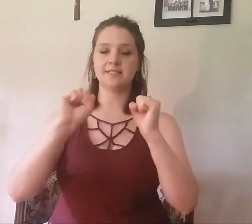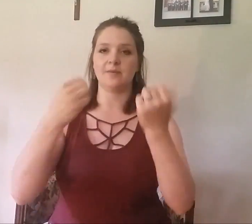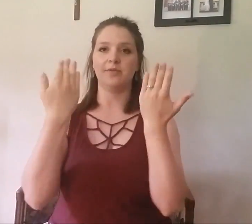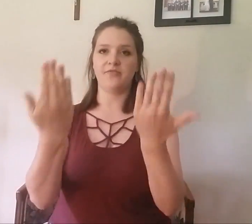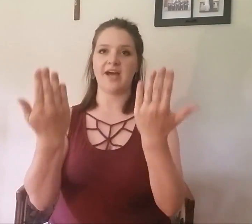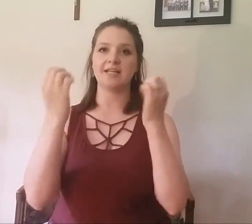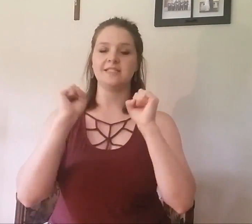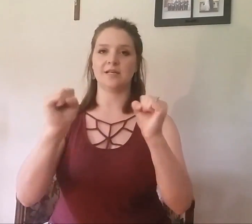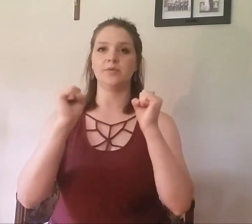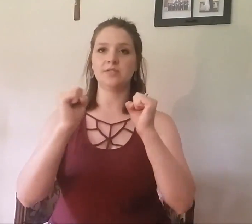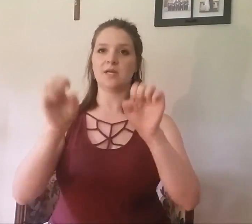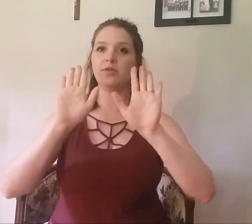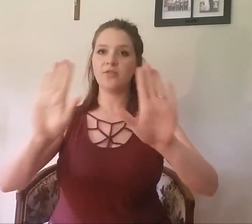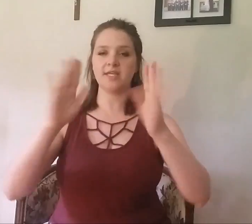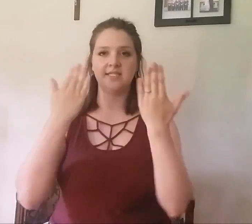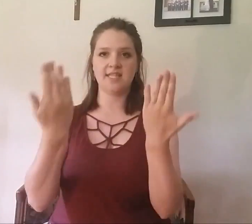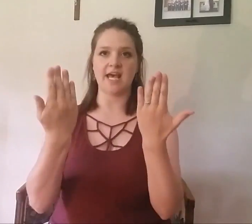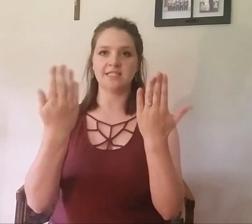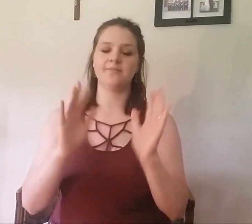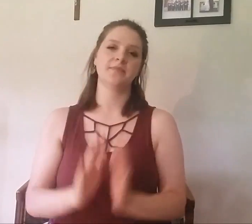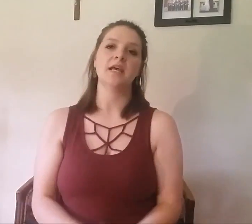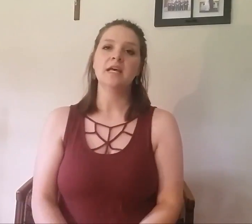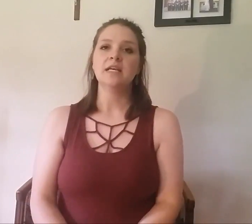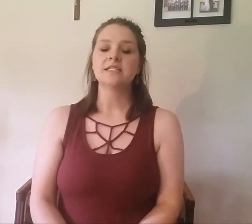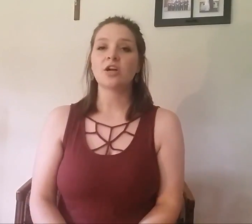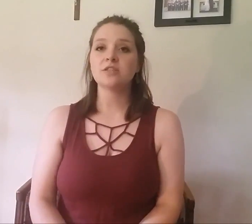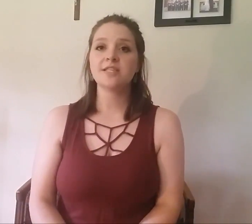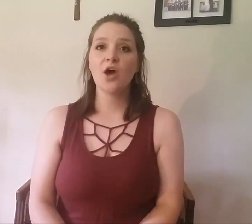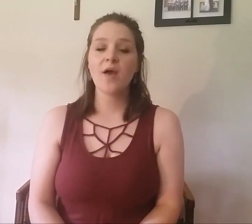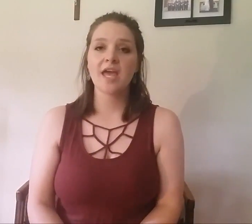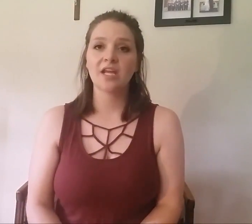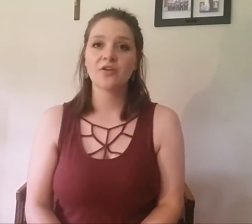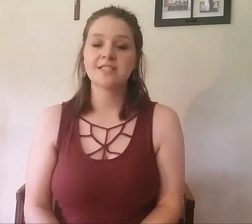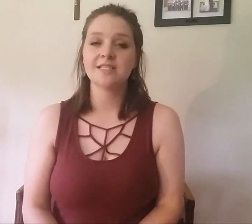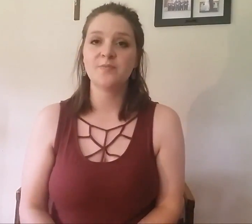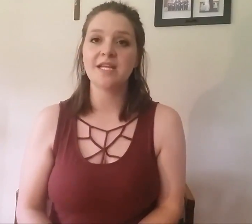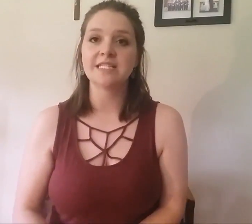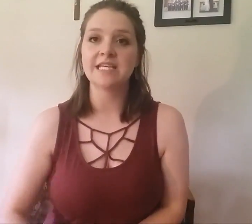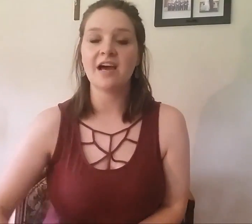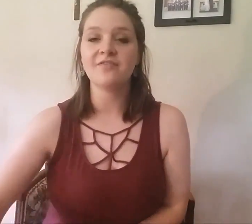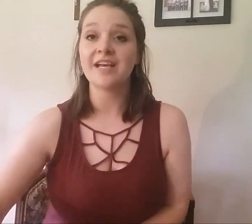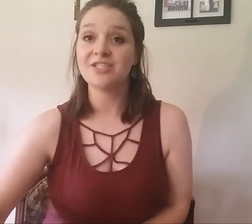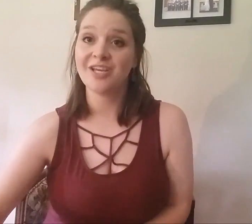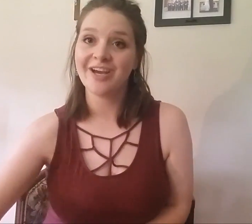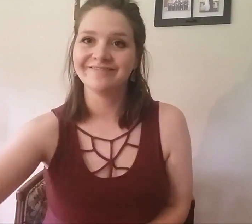double that double double this that start slow and increase the speed see how fast you can go